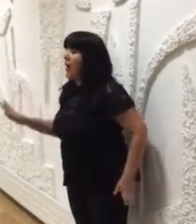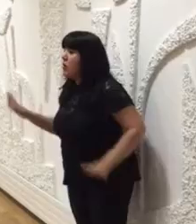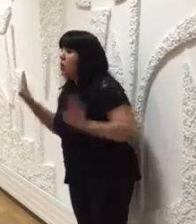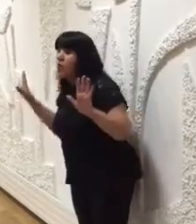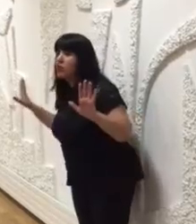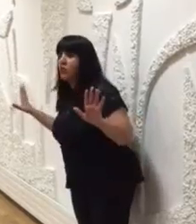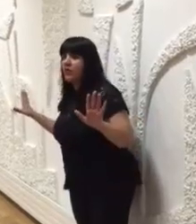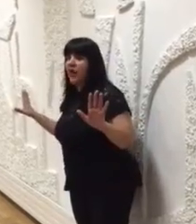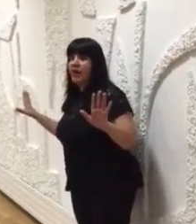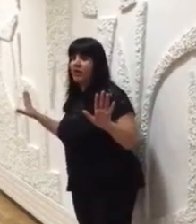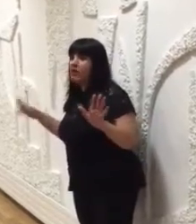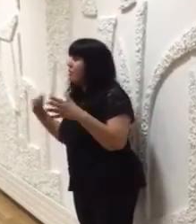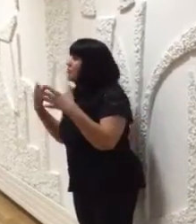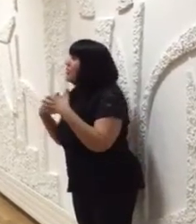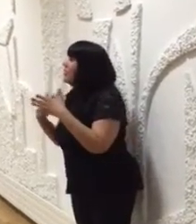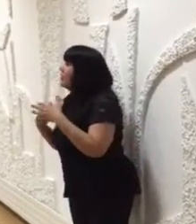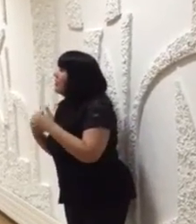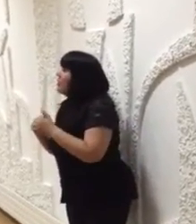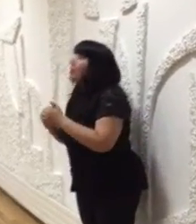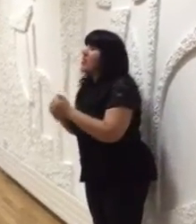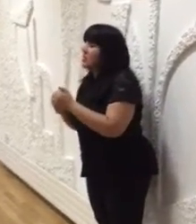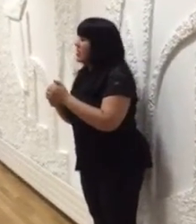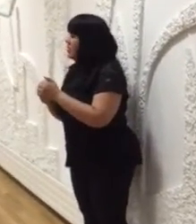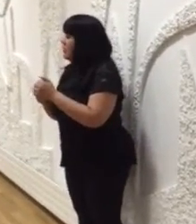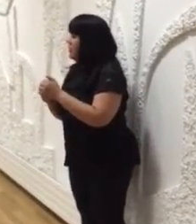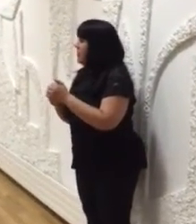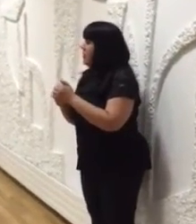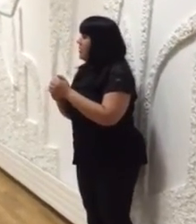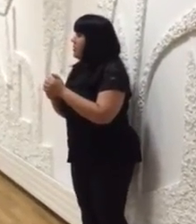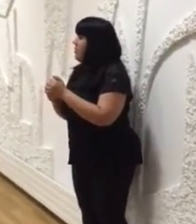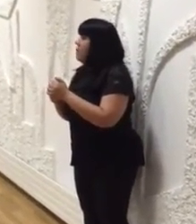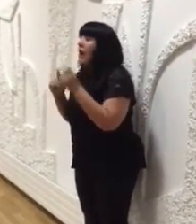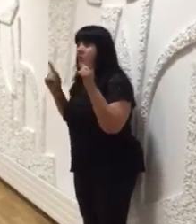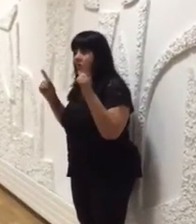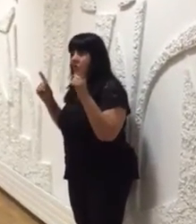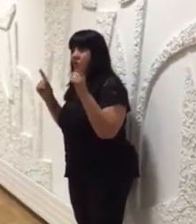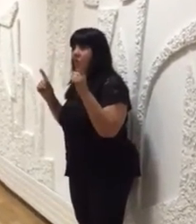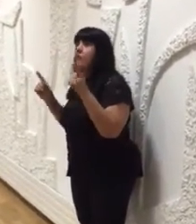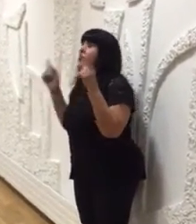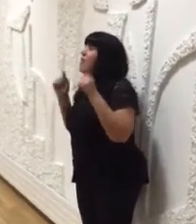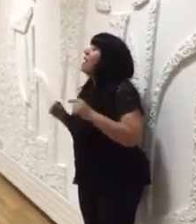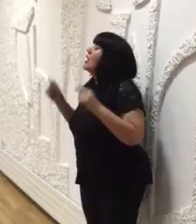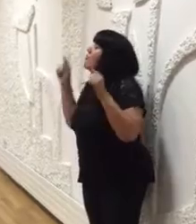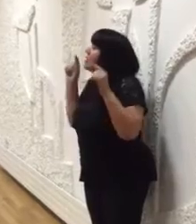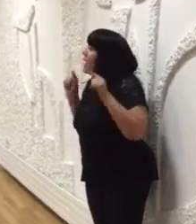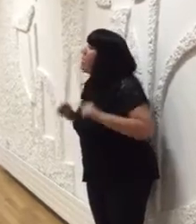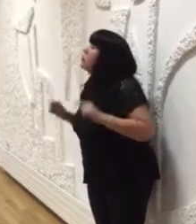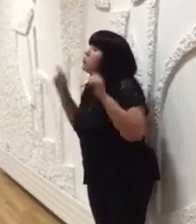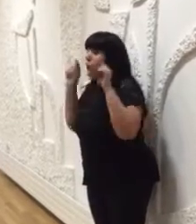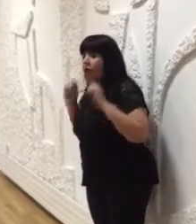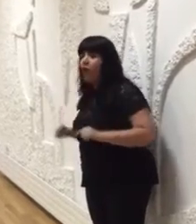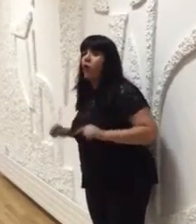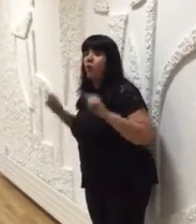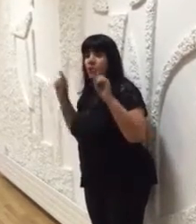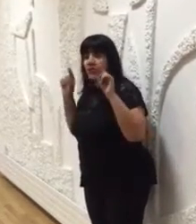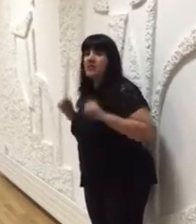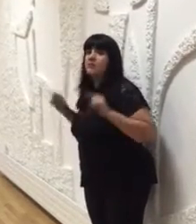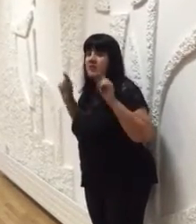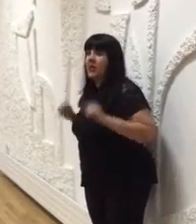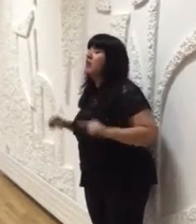blah. No, it's already done. You can be fixed. But, if the man can be able to follow this mistake